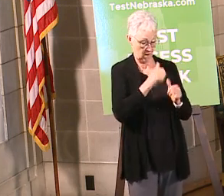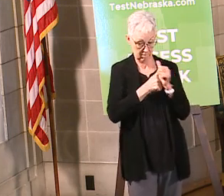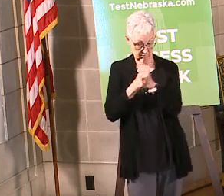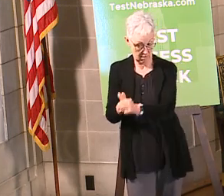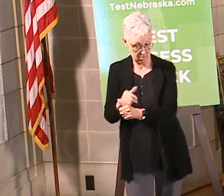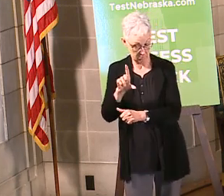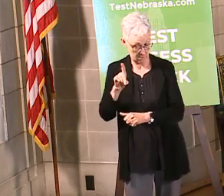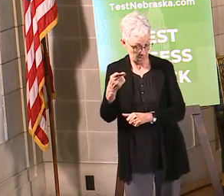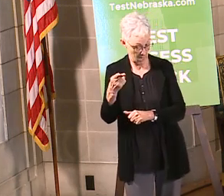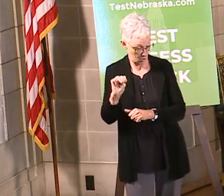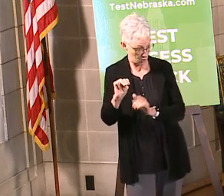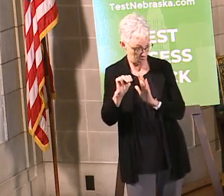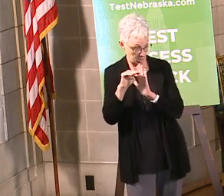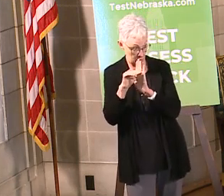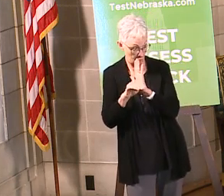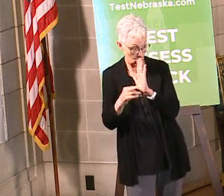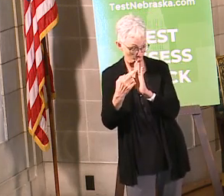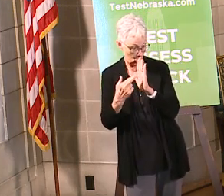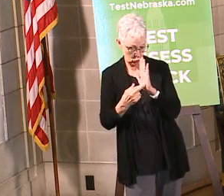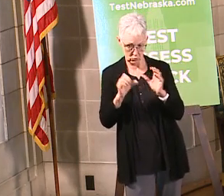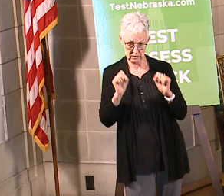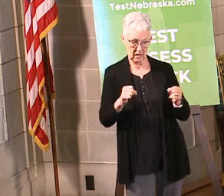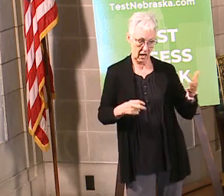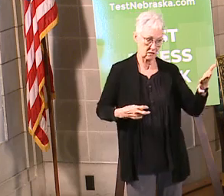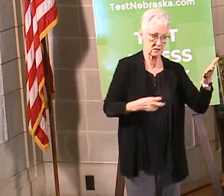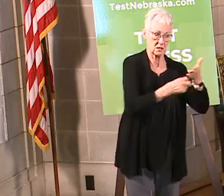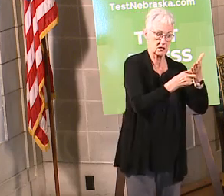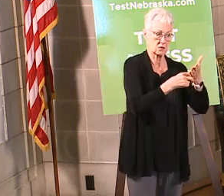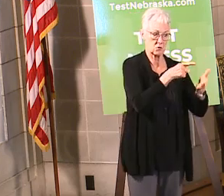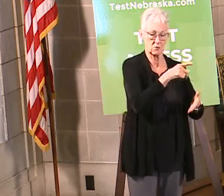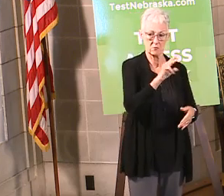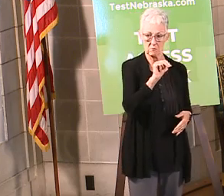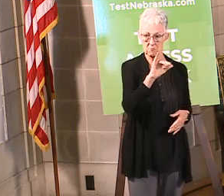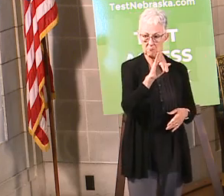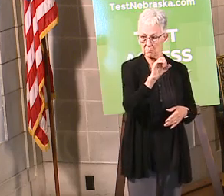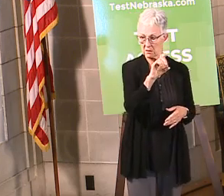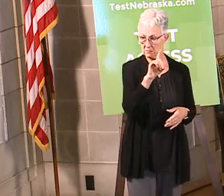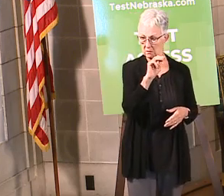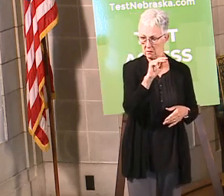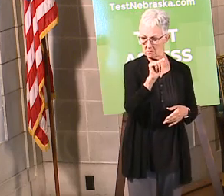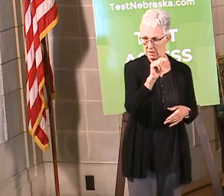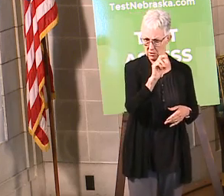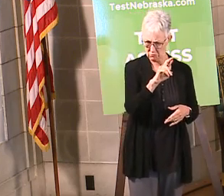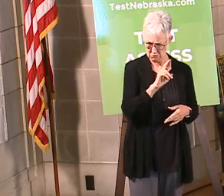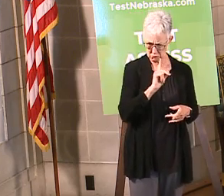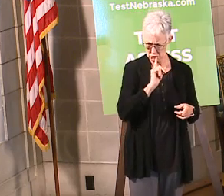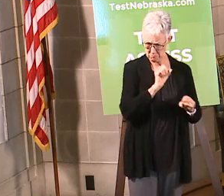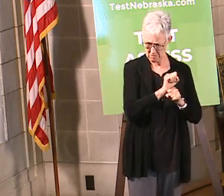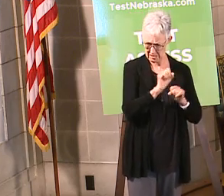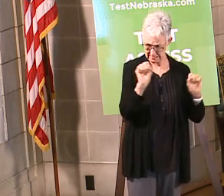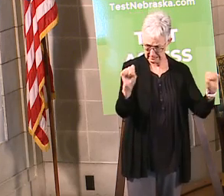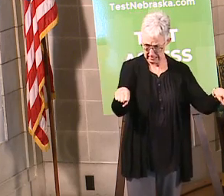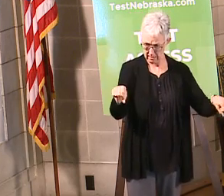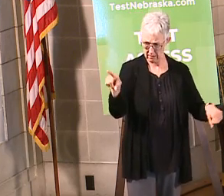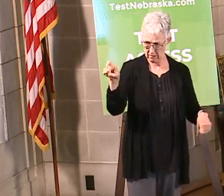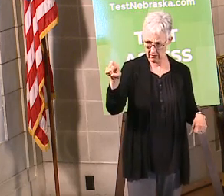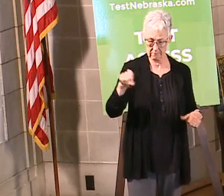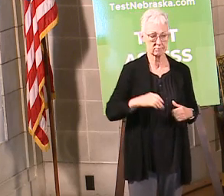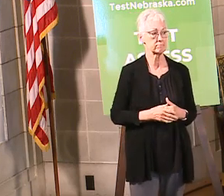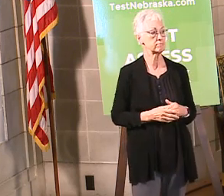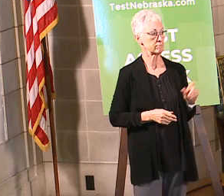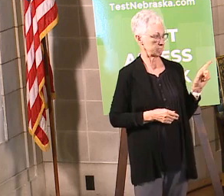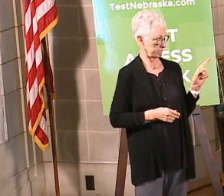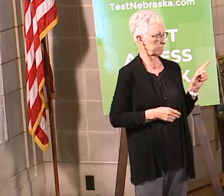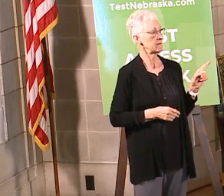face criminal charges for operating a free business enterprise? So Scott, yeah, again, in a time of emergency when we issue these directed health